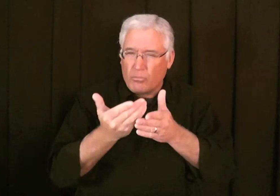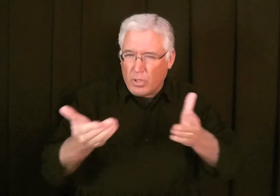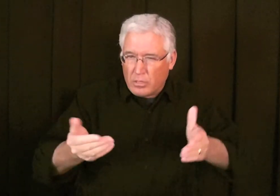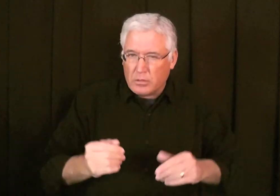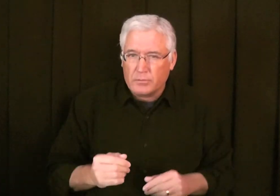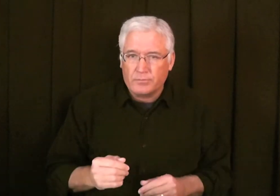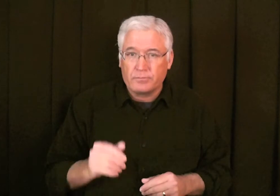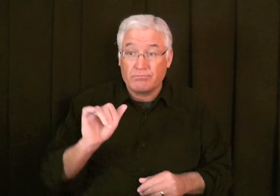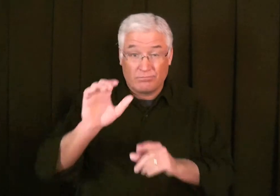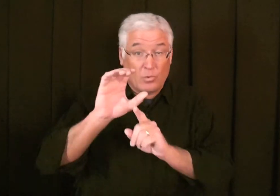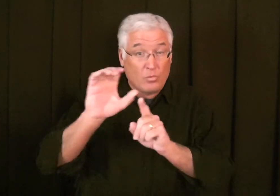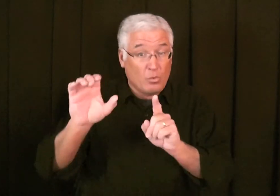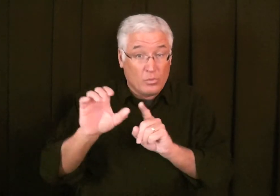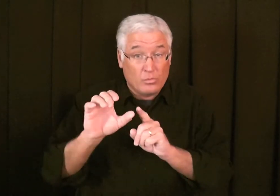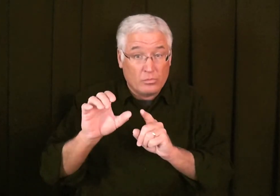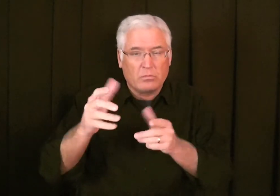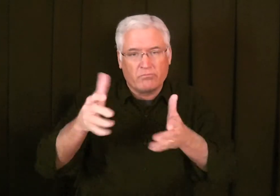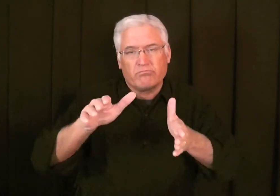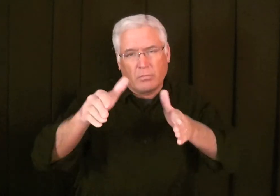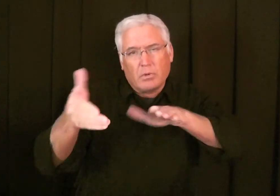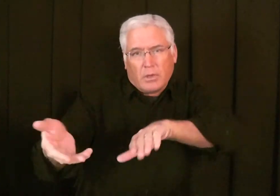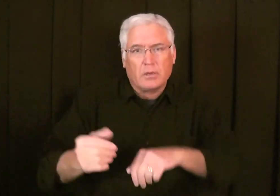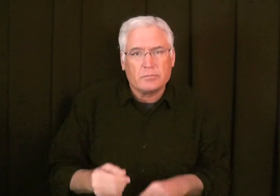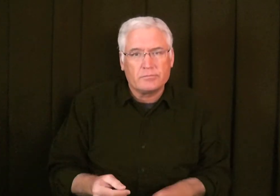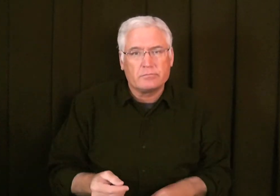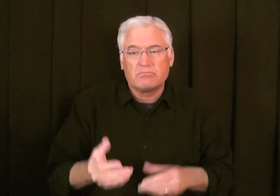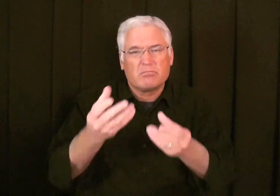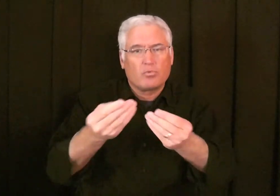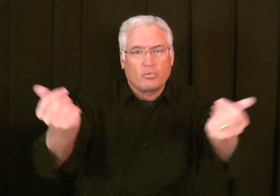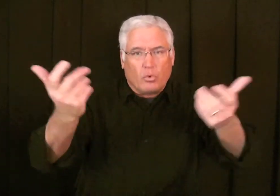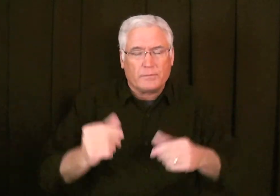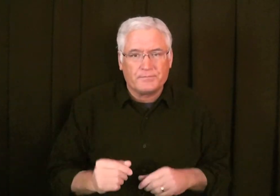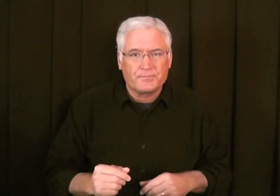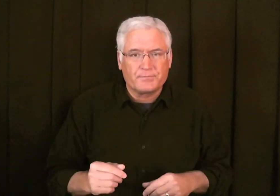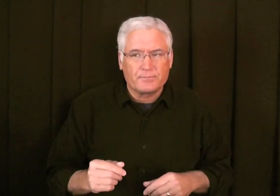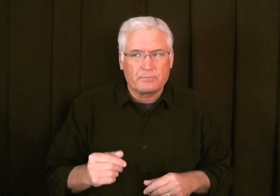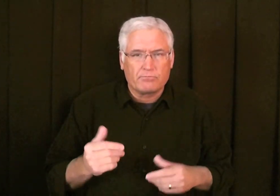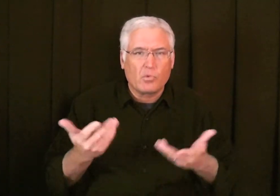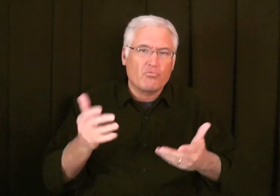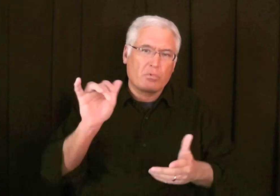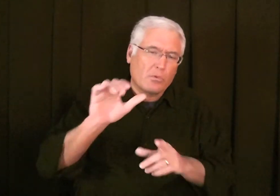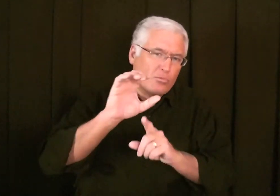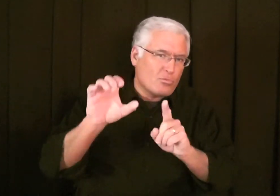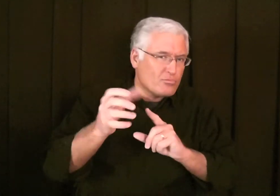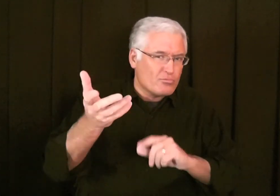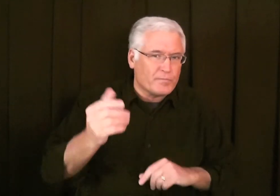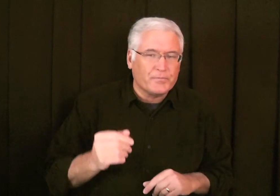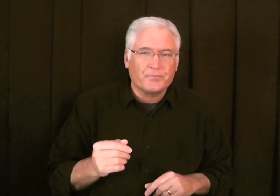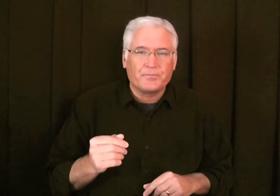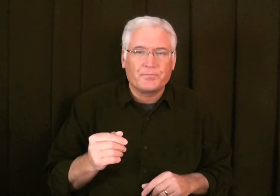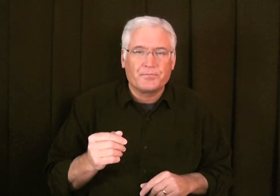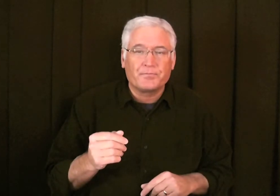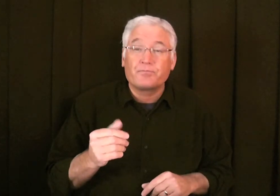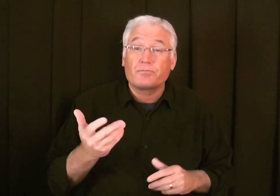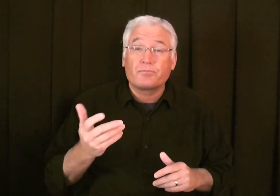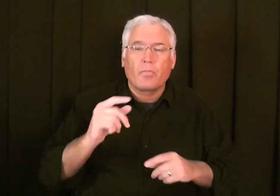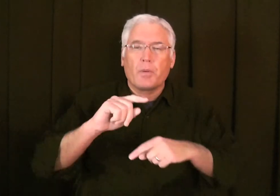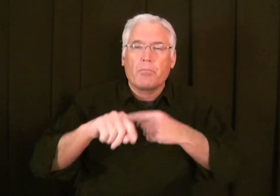There's one thing that's happened in our culture that has died. It's gone. What is this? Well,